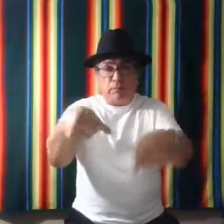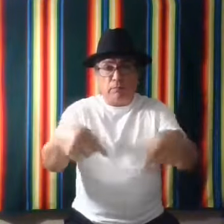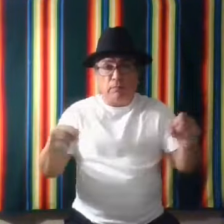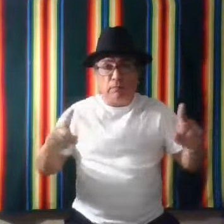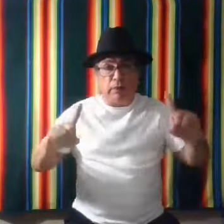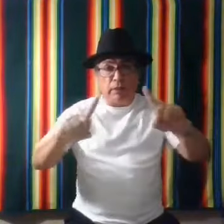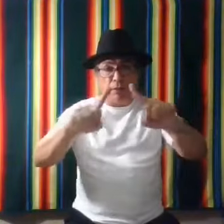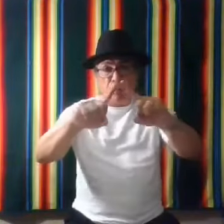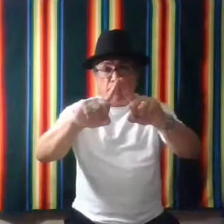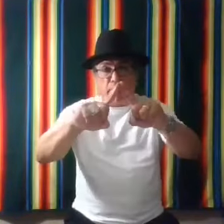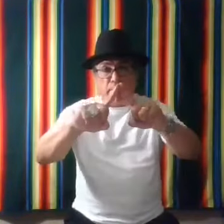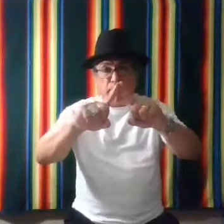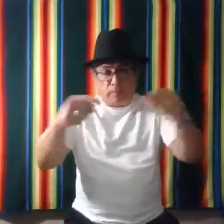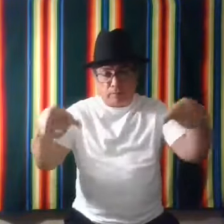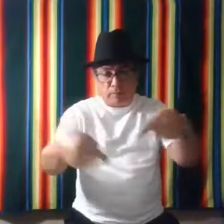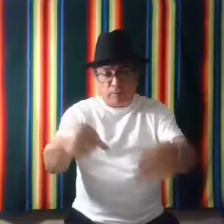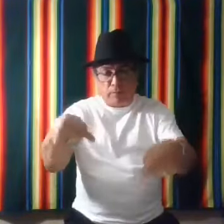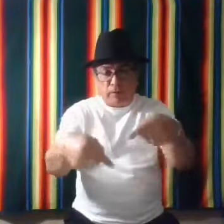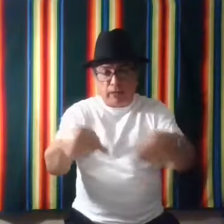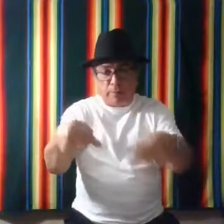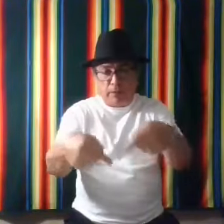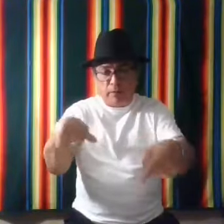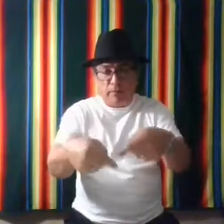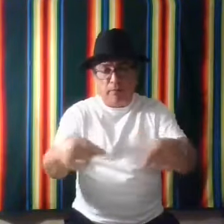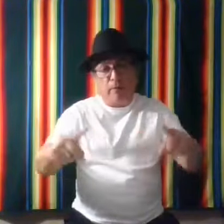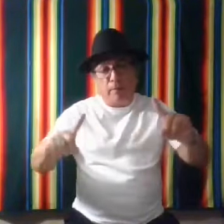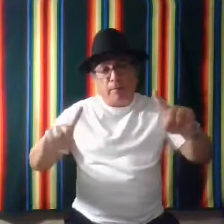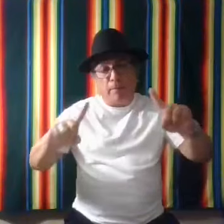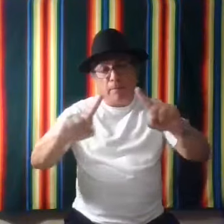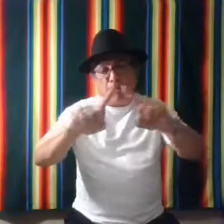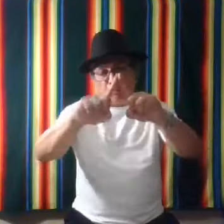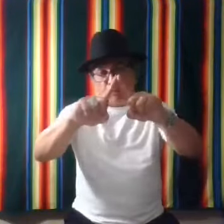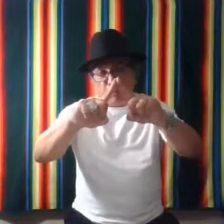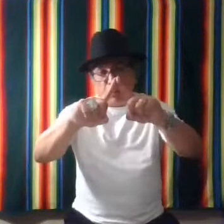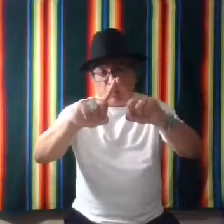And then TP. Camping. TP.